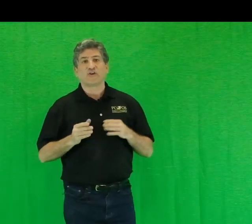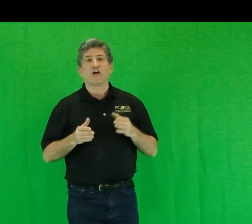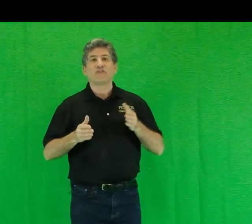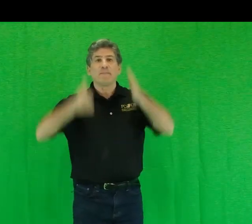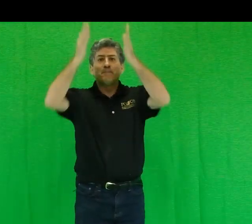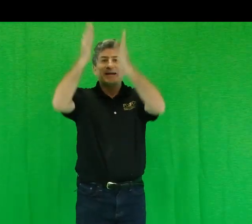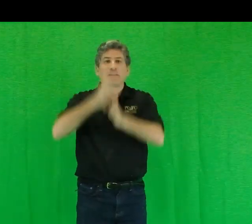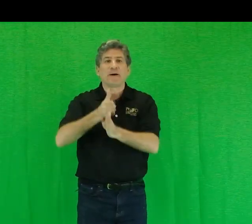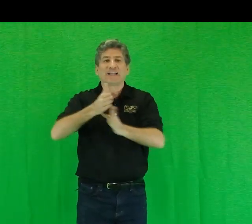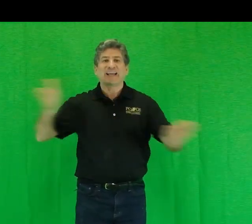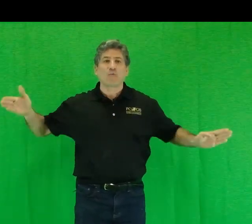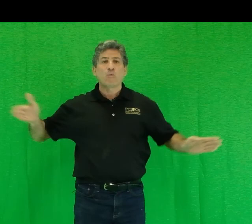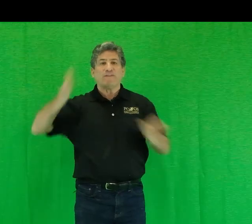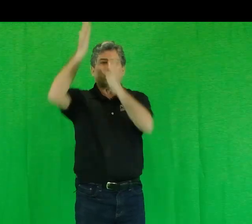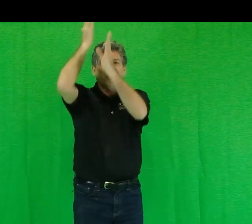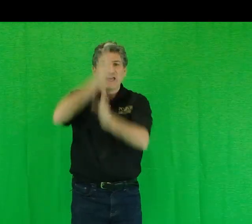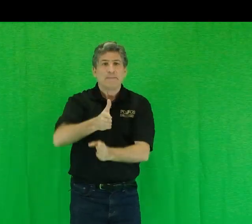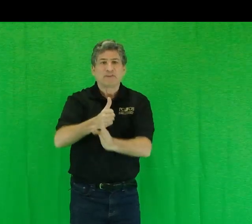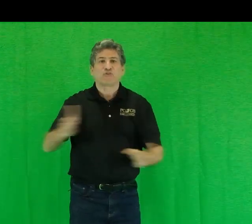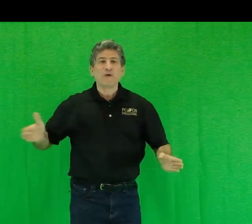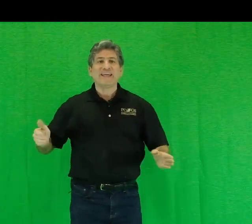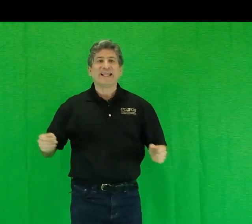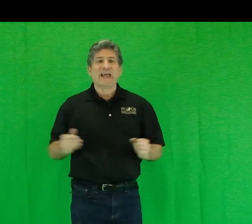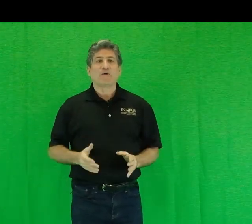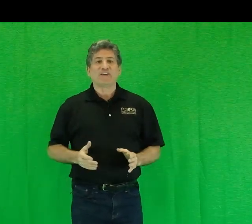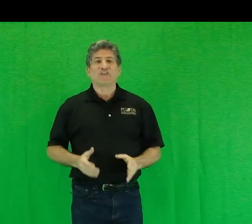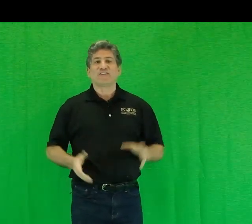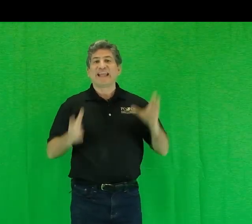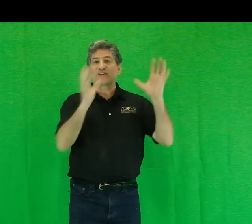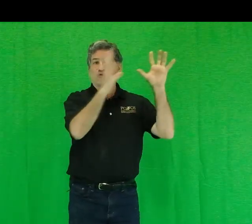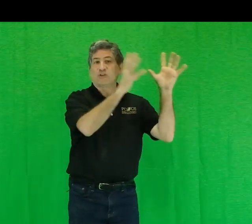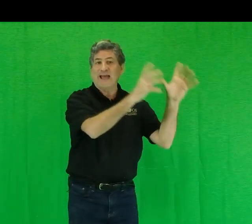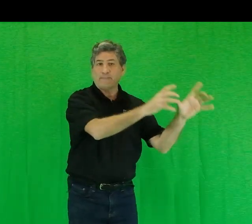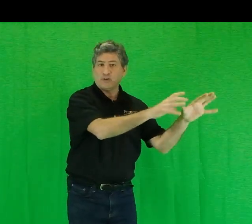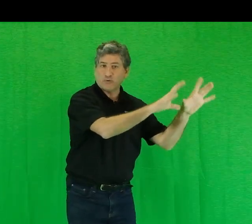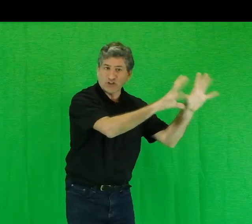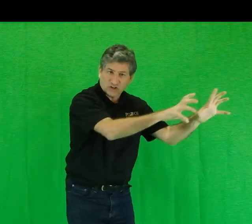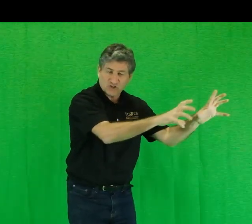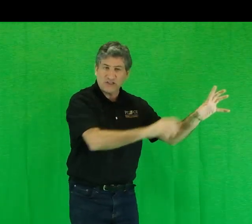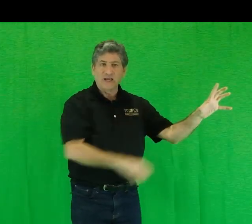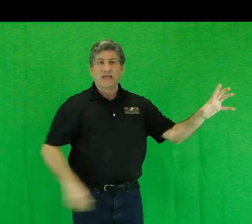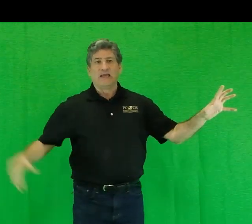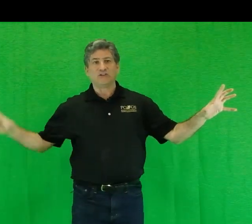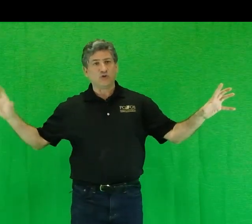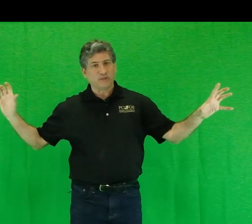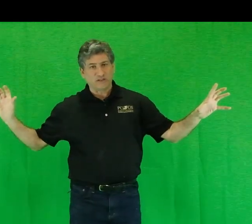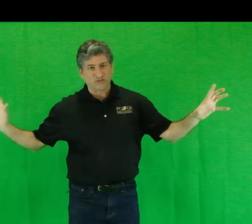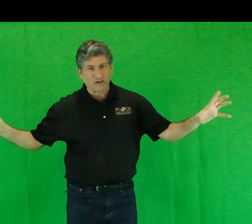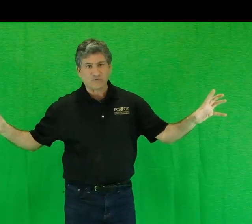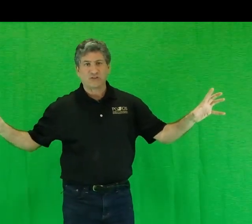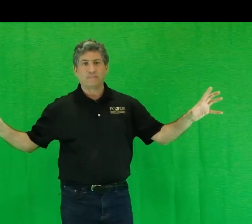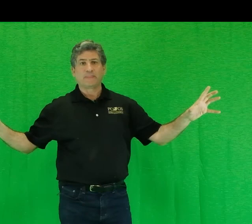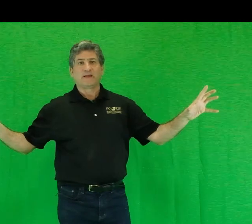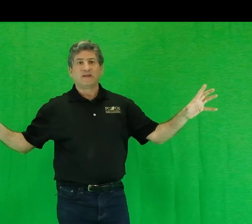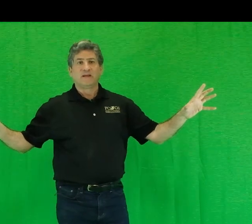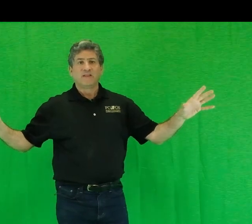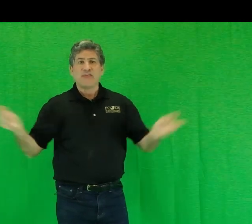called the metabolic rift between areas of natural capital production and human consumption. They